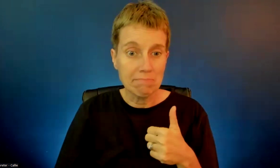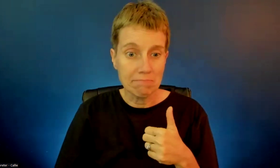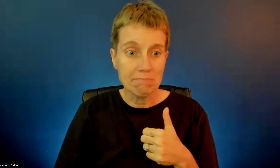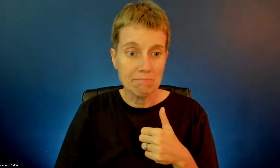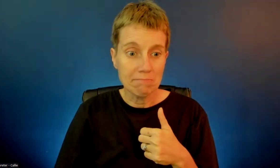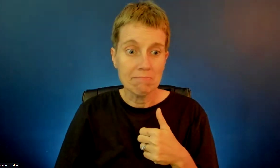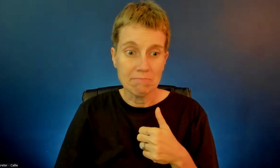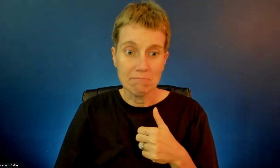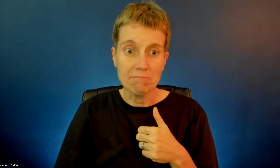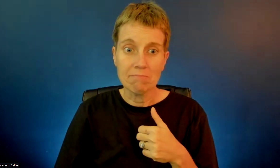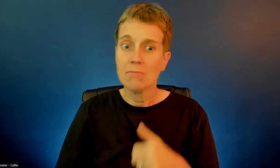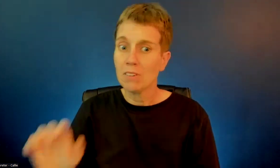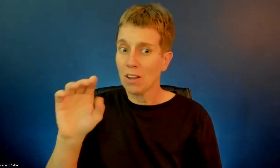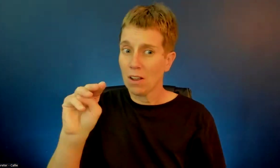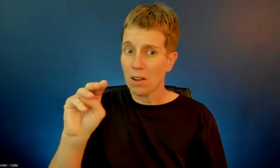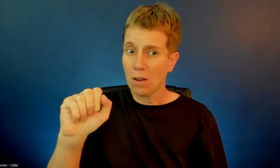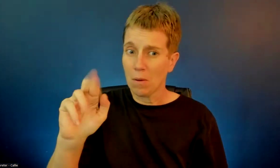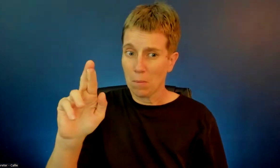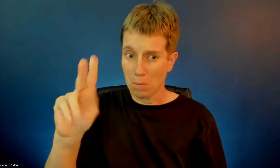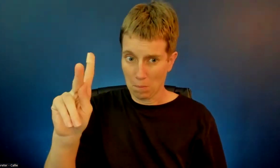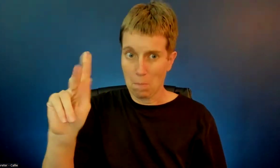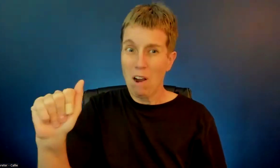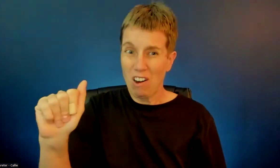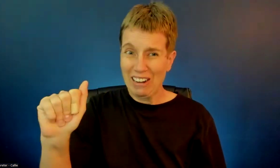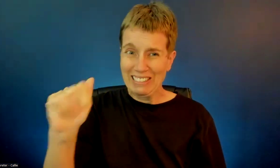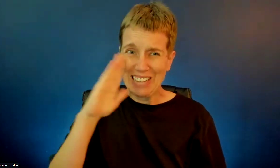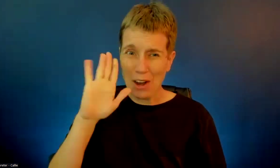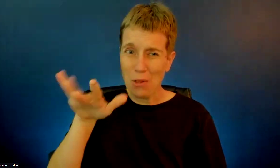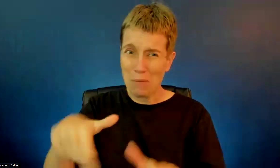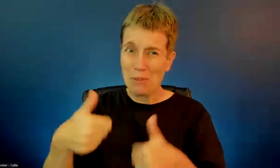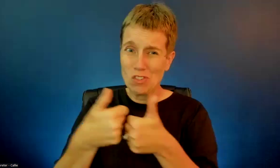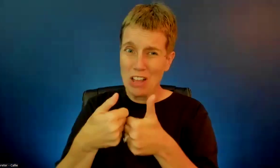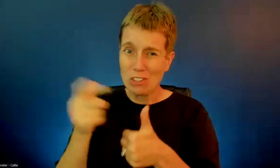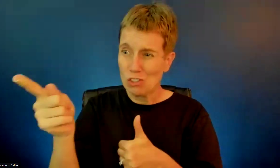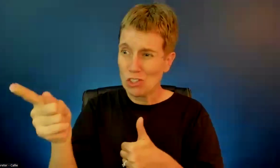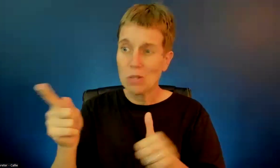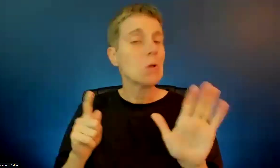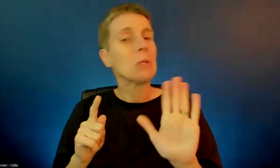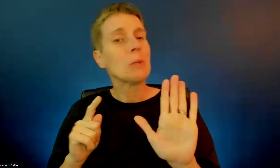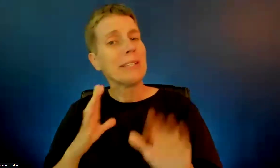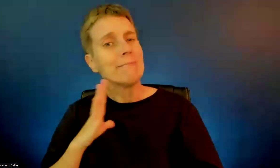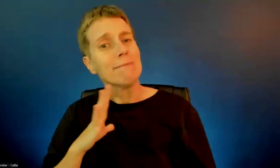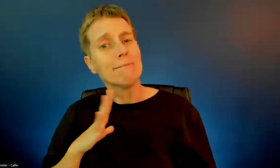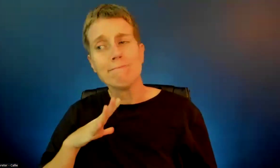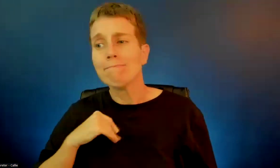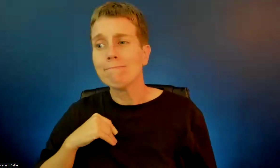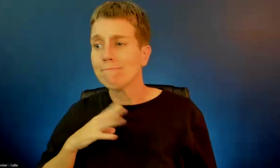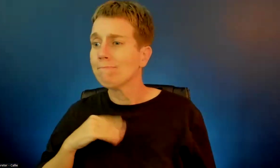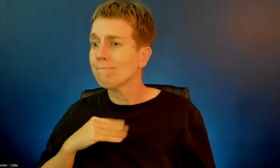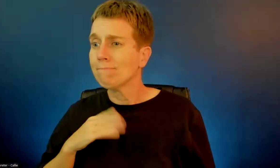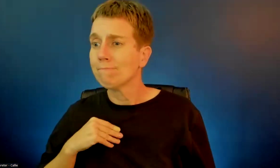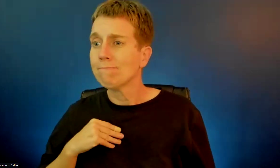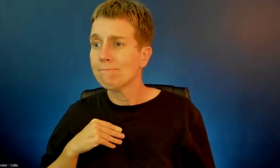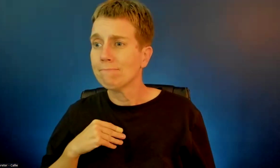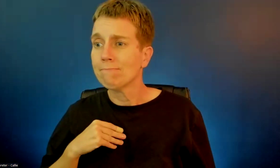Marca, I know that's going to be more of a challenge for you than not, and I'm sorry. No, no. It's fine. It's fine. I